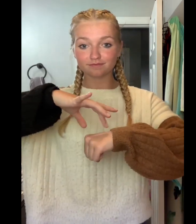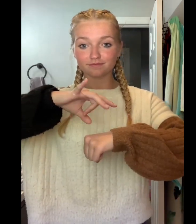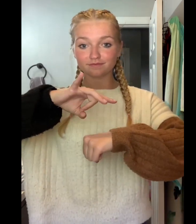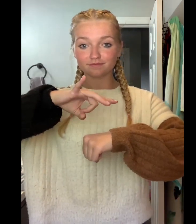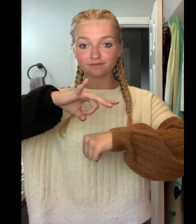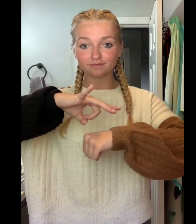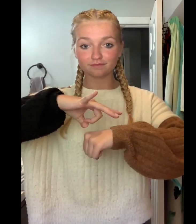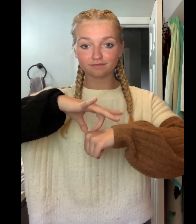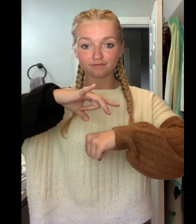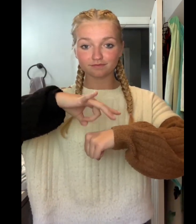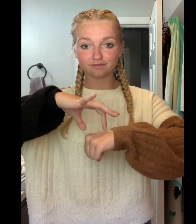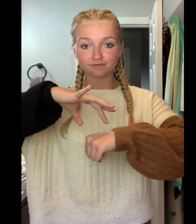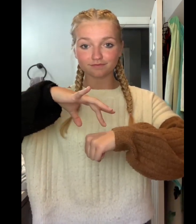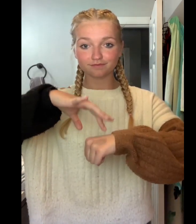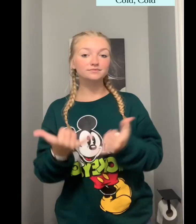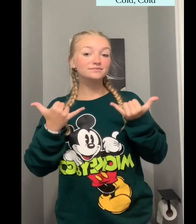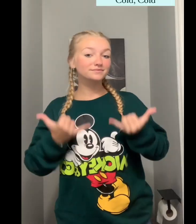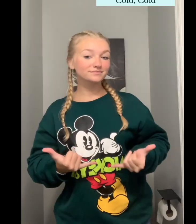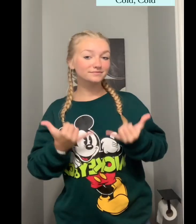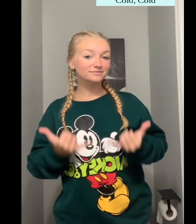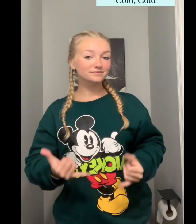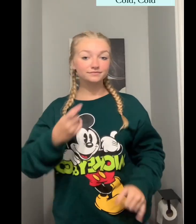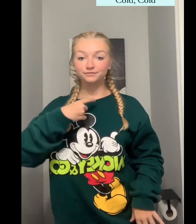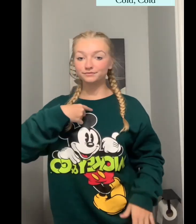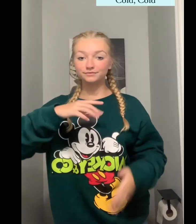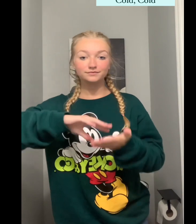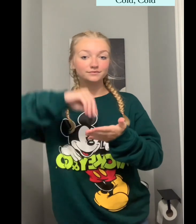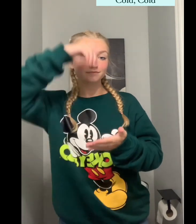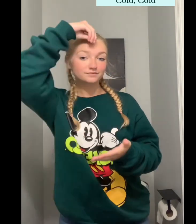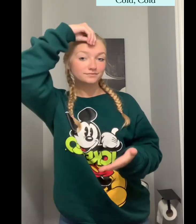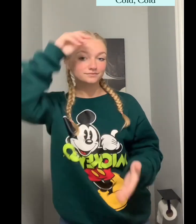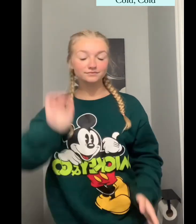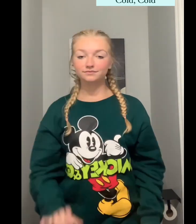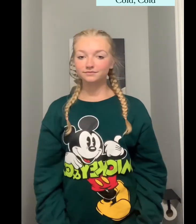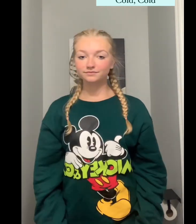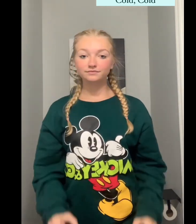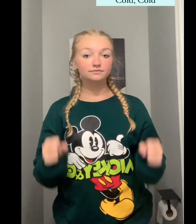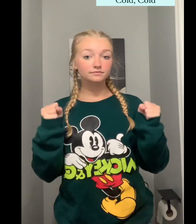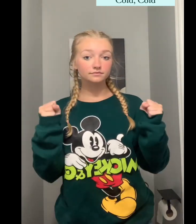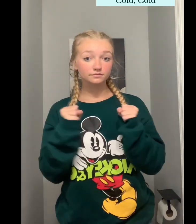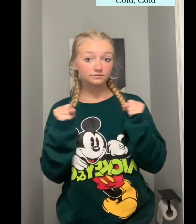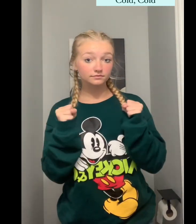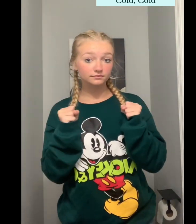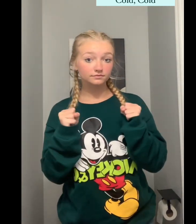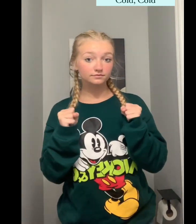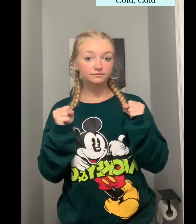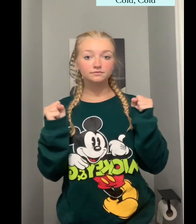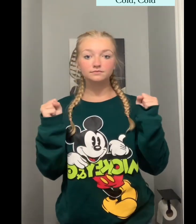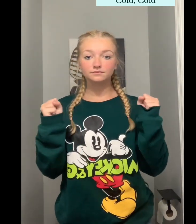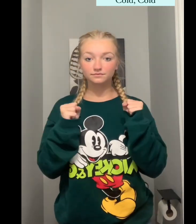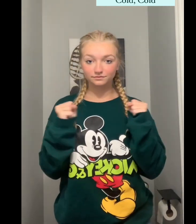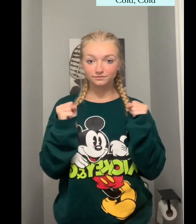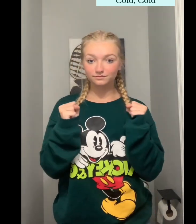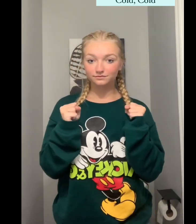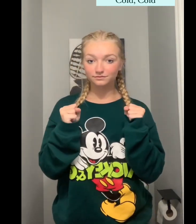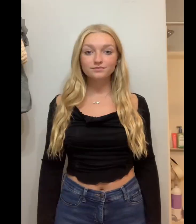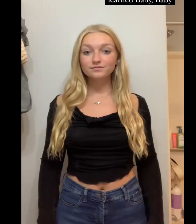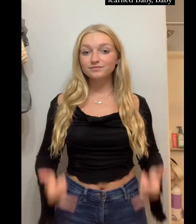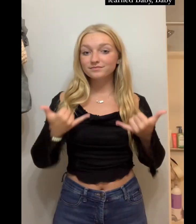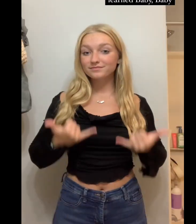pumpkin. Today I learned cold, cold. Today